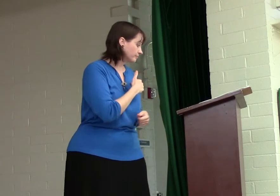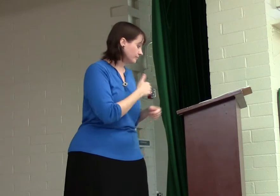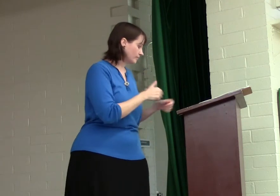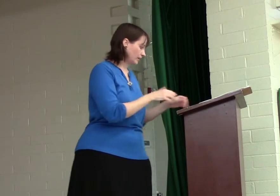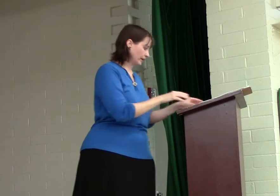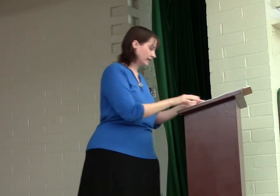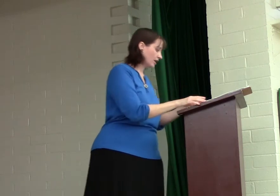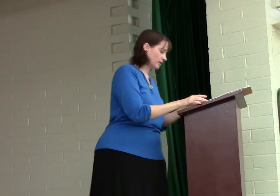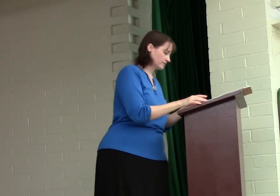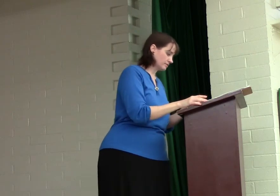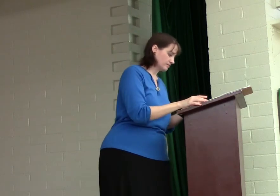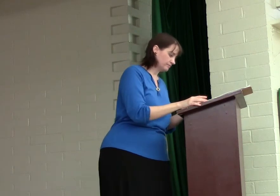in us.